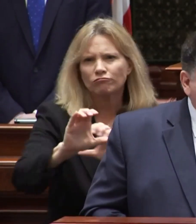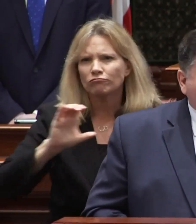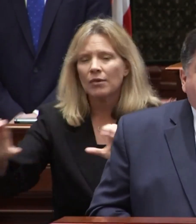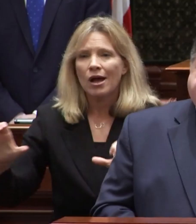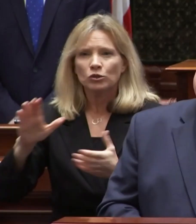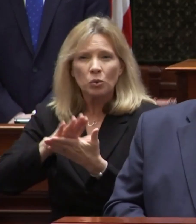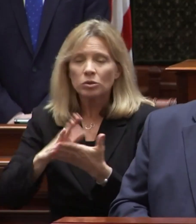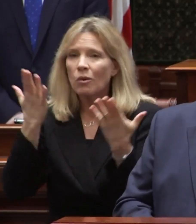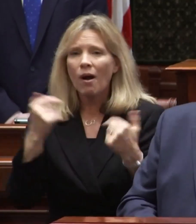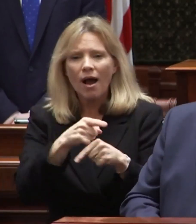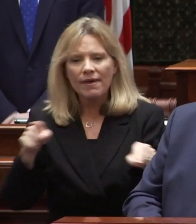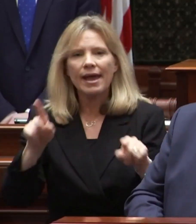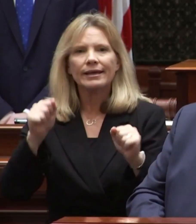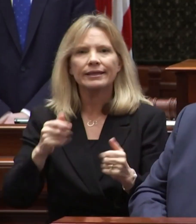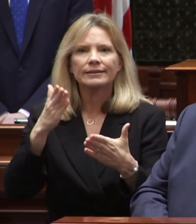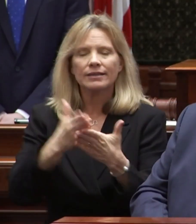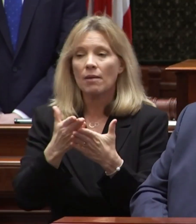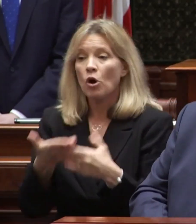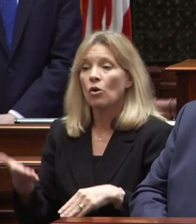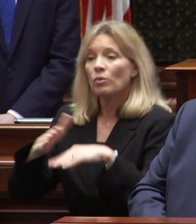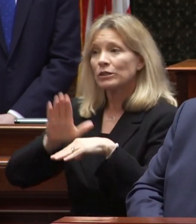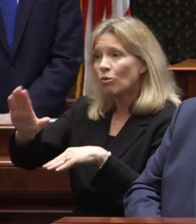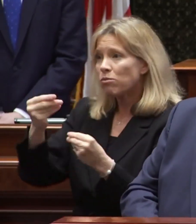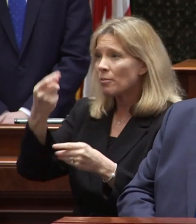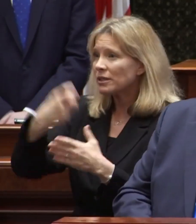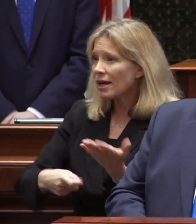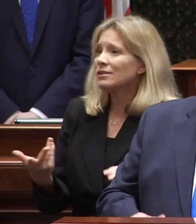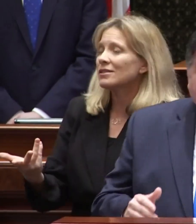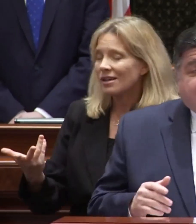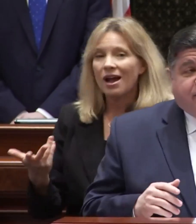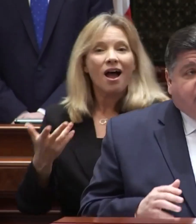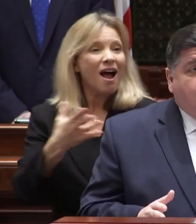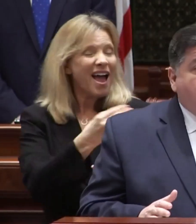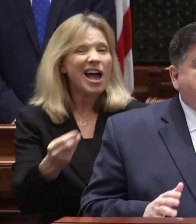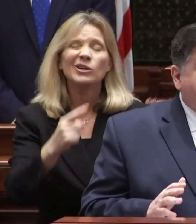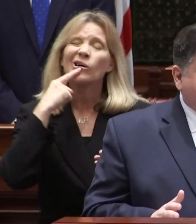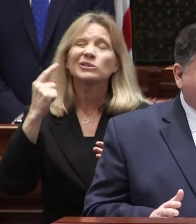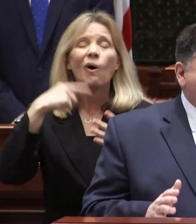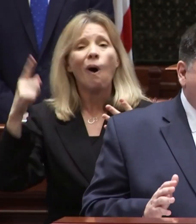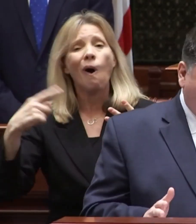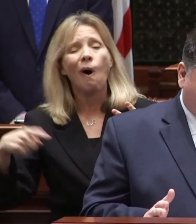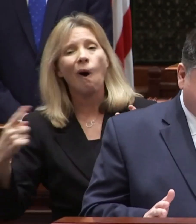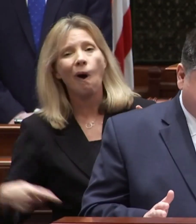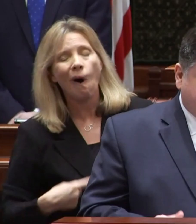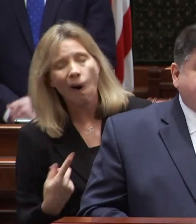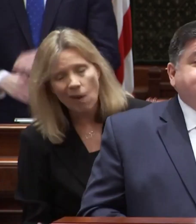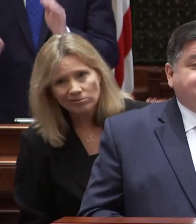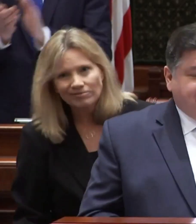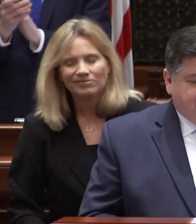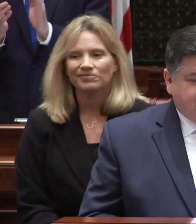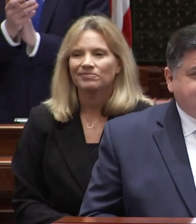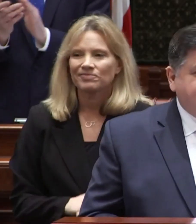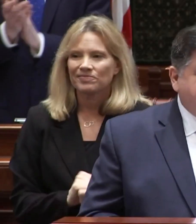schools so that they can stop raising your property taxes and so much more